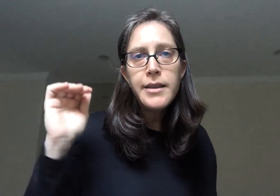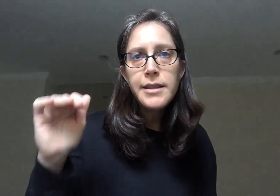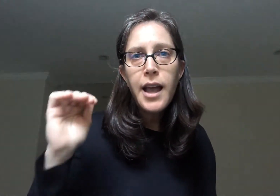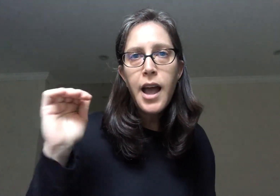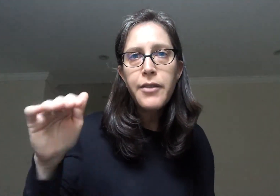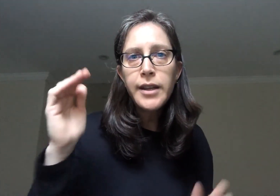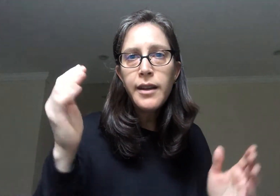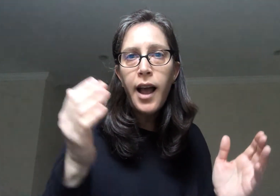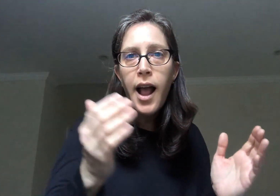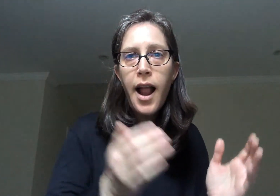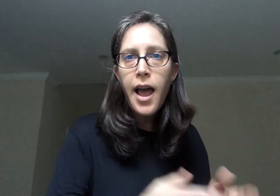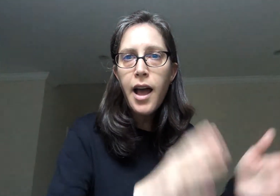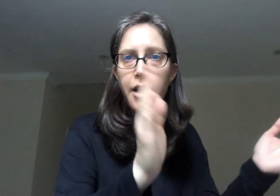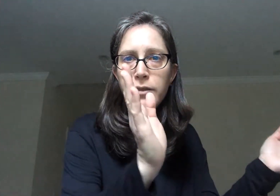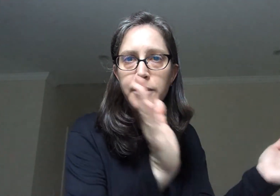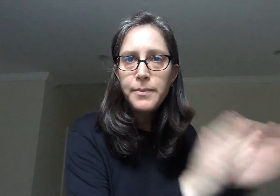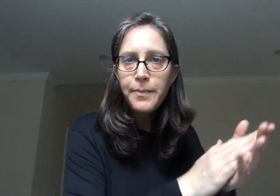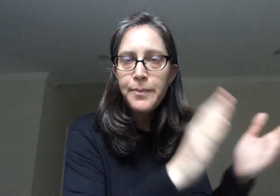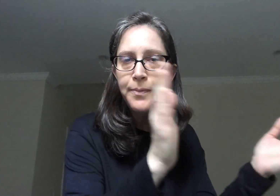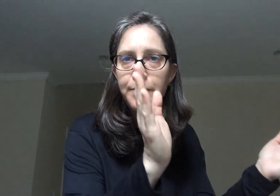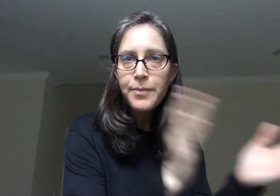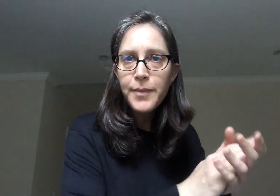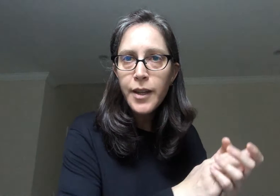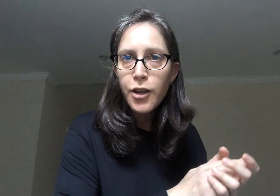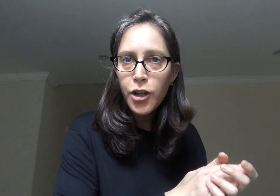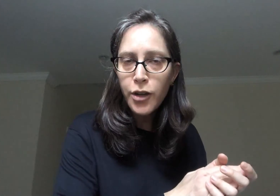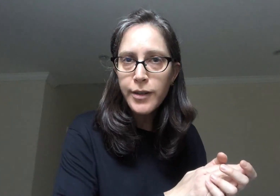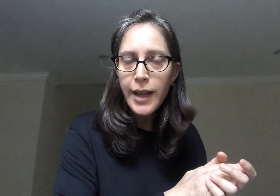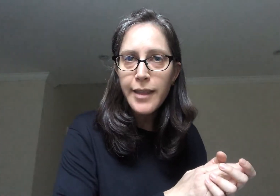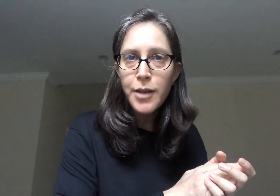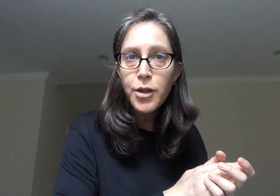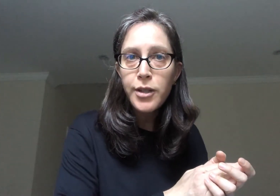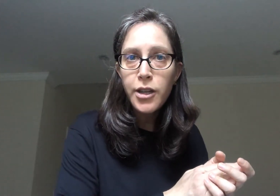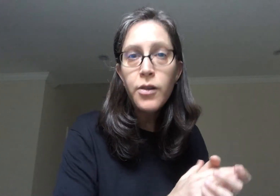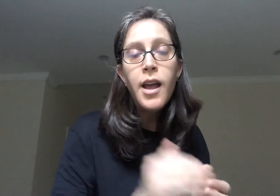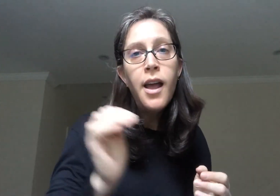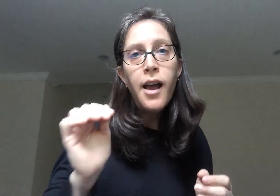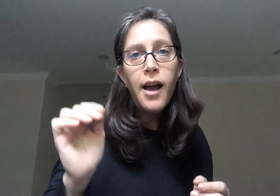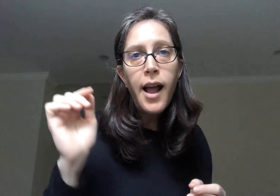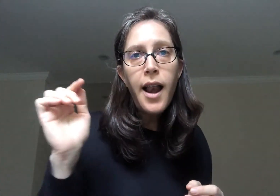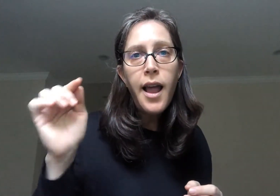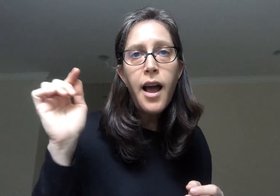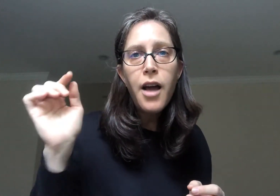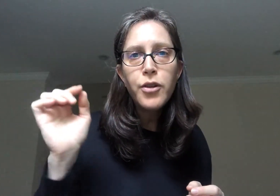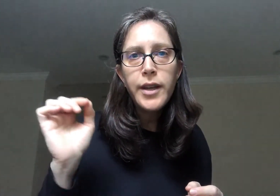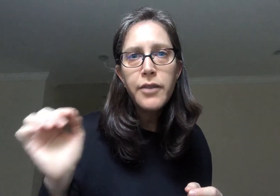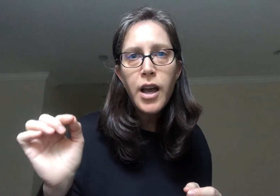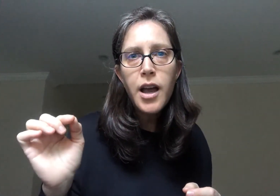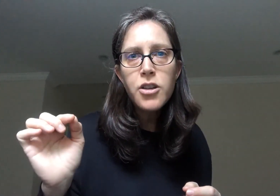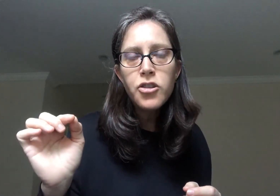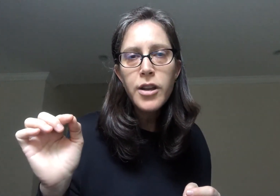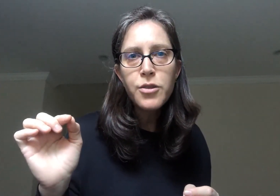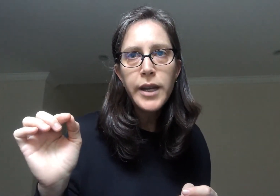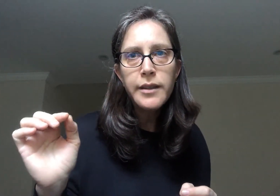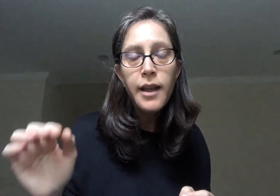Eretz. Zavat. Chalav. Good. And then you continue. Chalav Udevash. Let's do it.